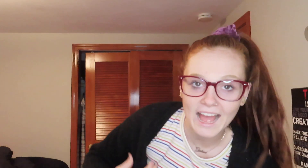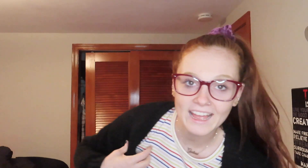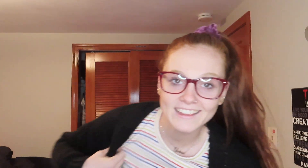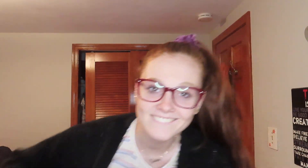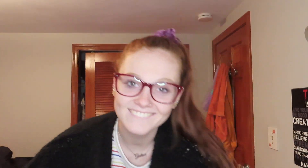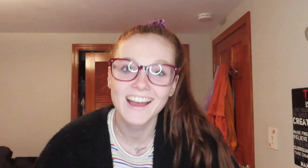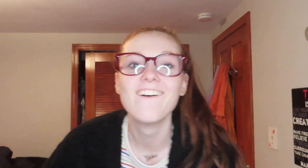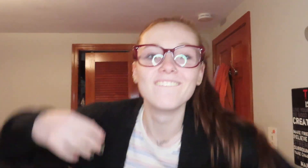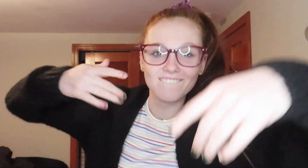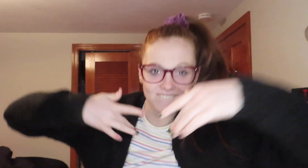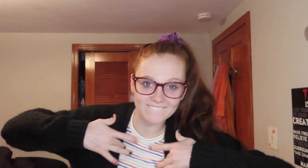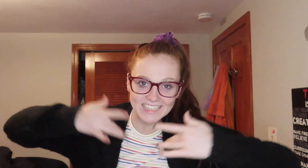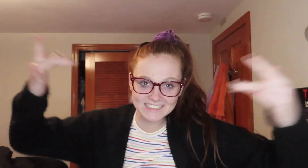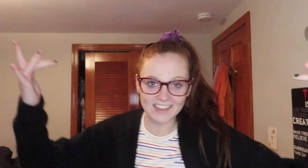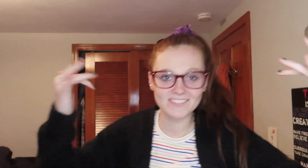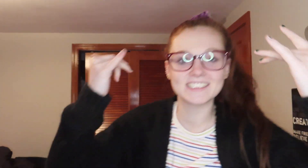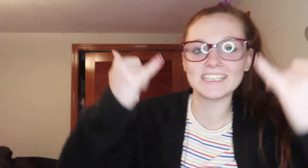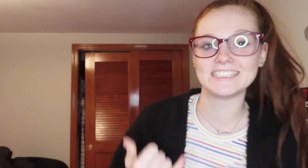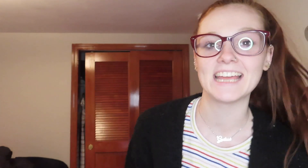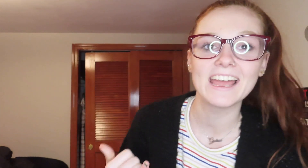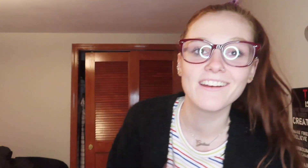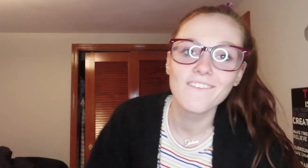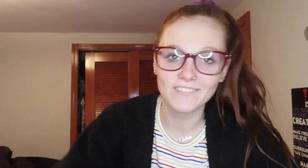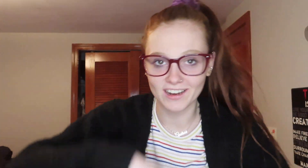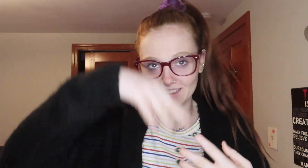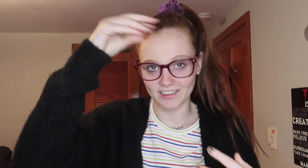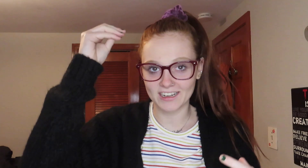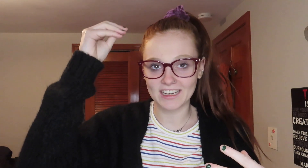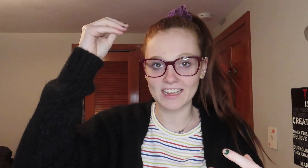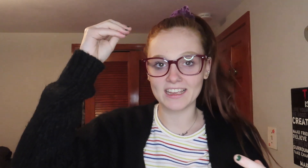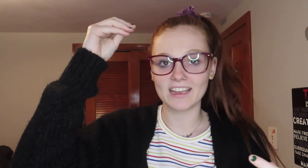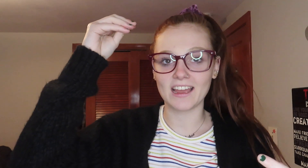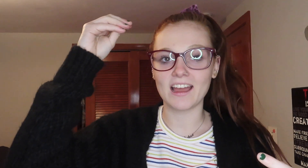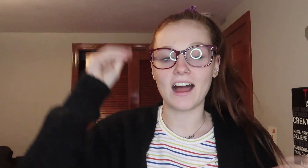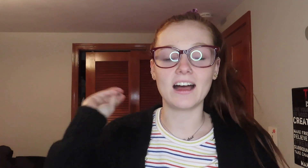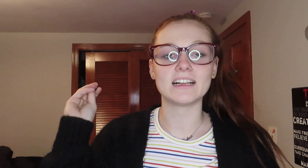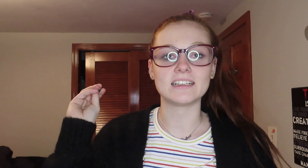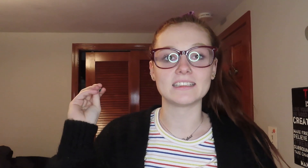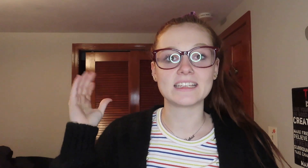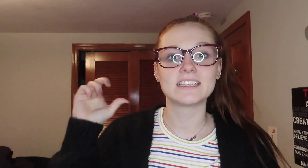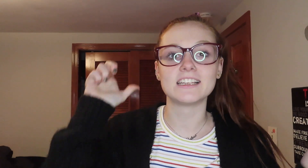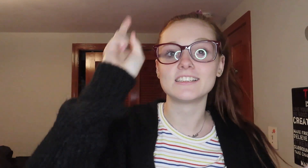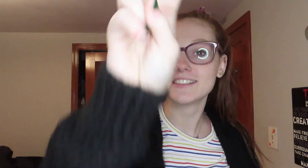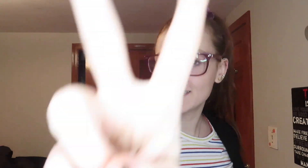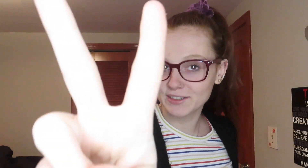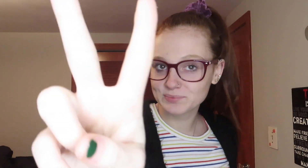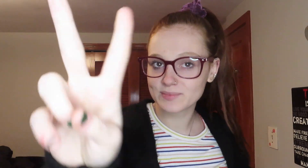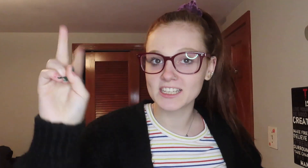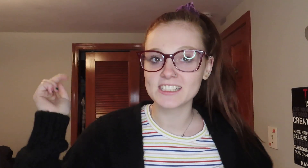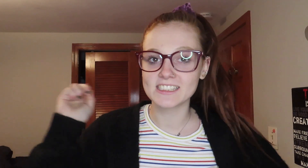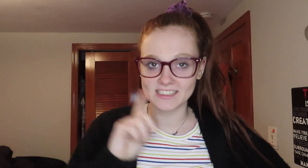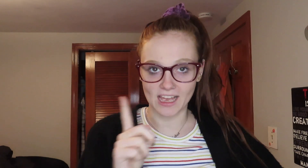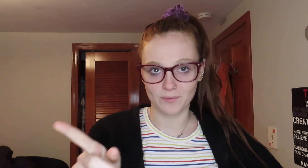hi what's up today we are learning lesson two so